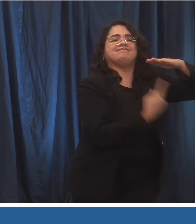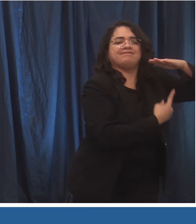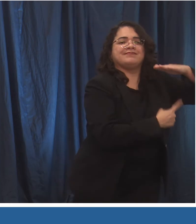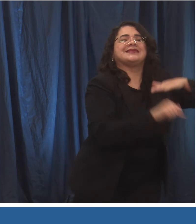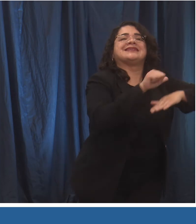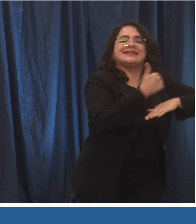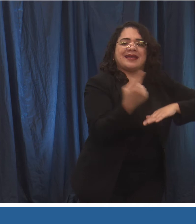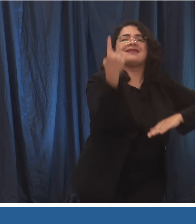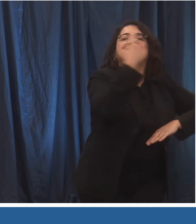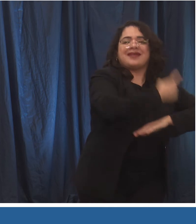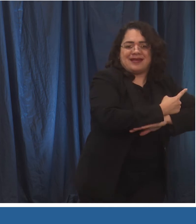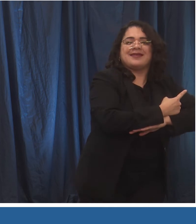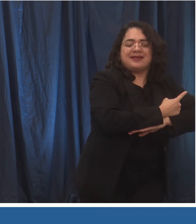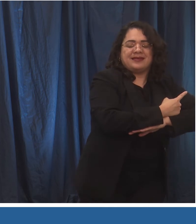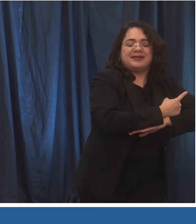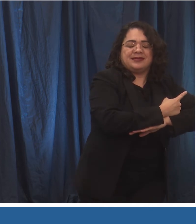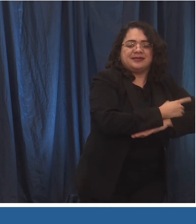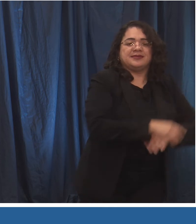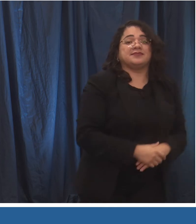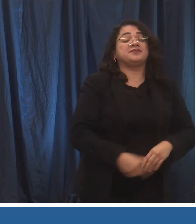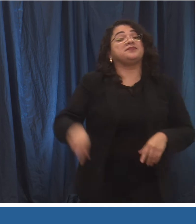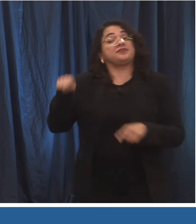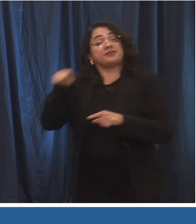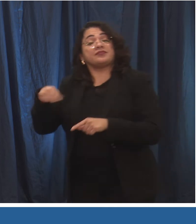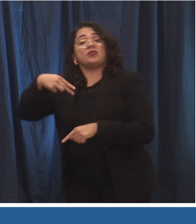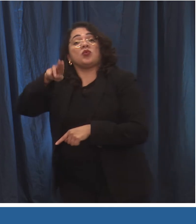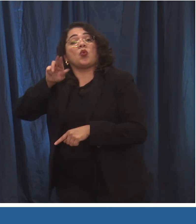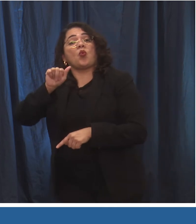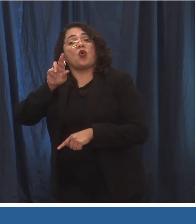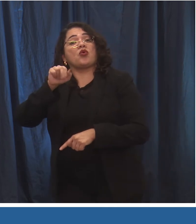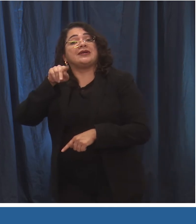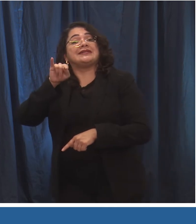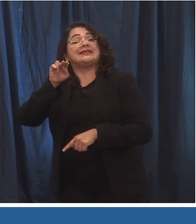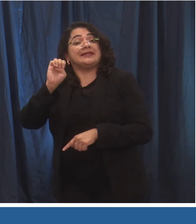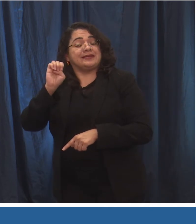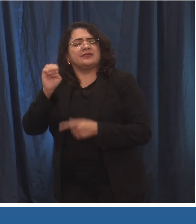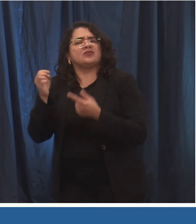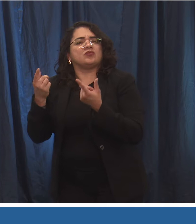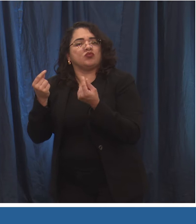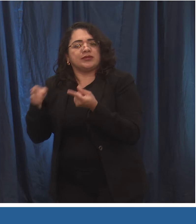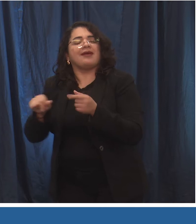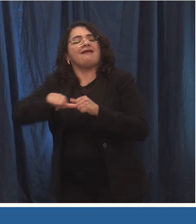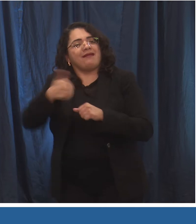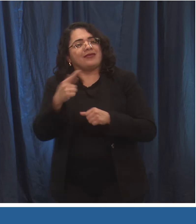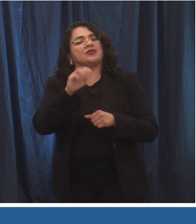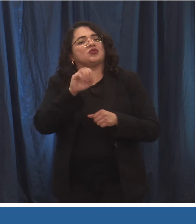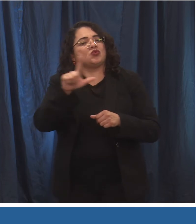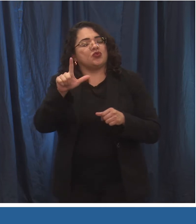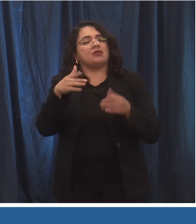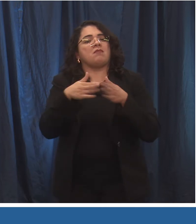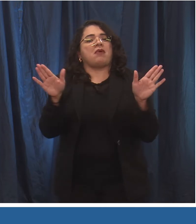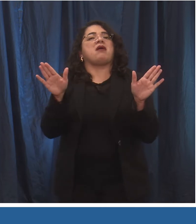Quarantine is another tool public health officials use to separate people who may have been exposed to a contagious